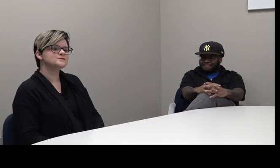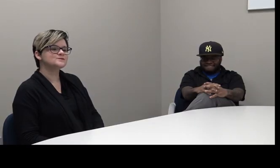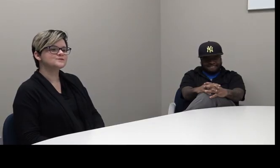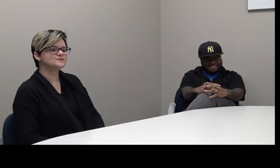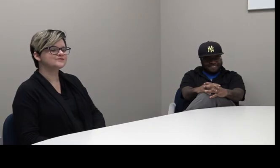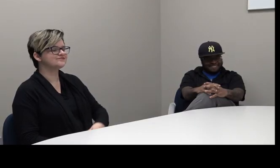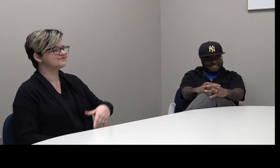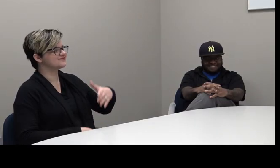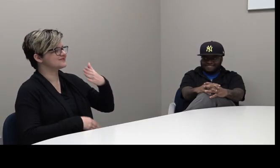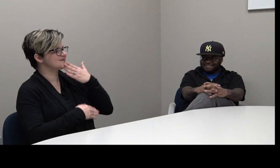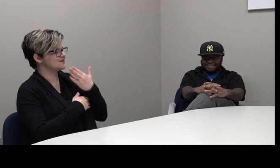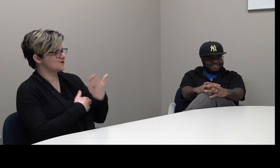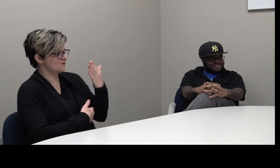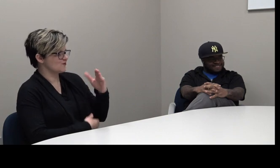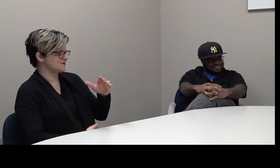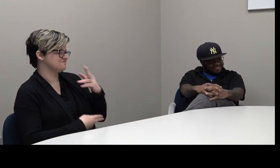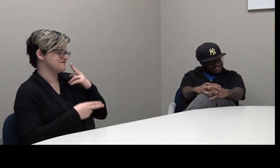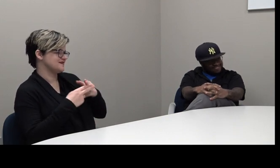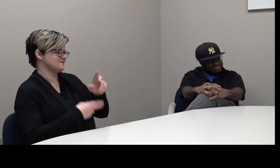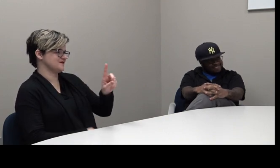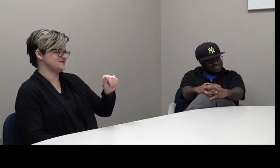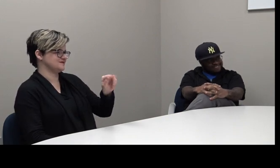Good morning, my name is Devante.